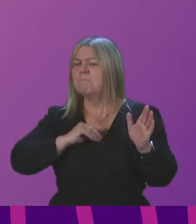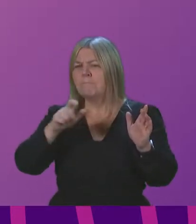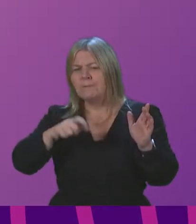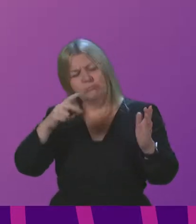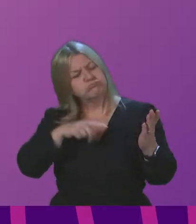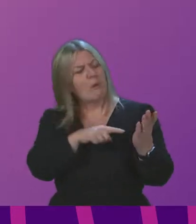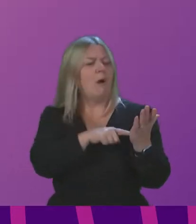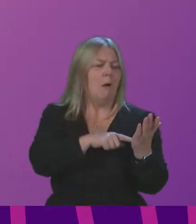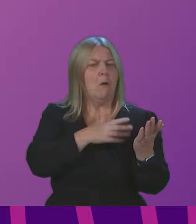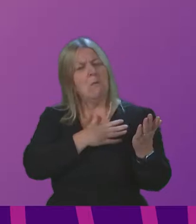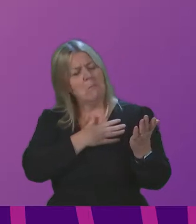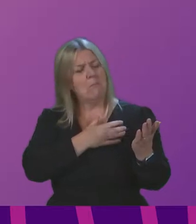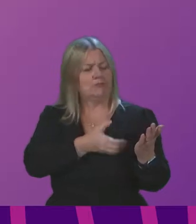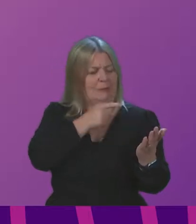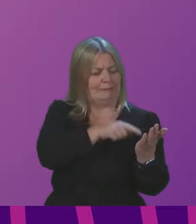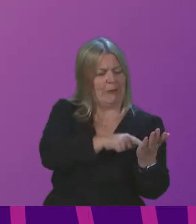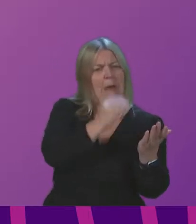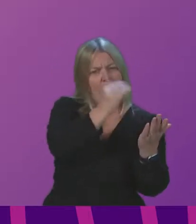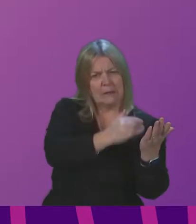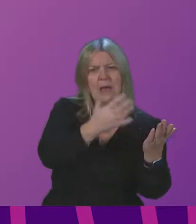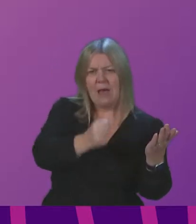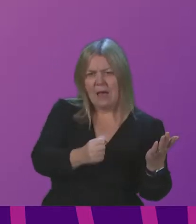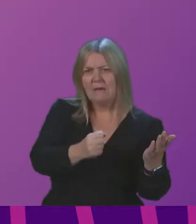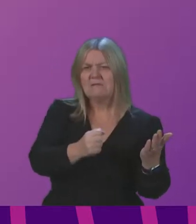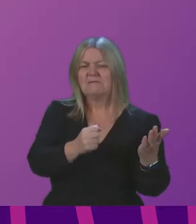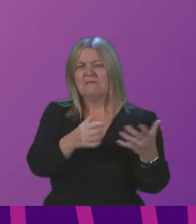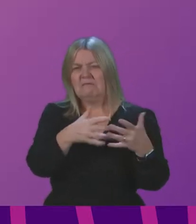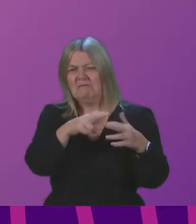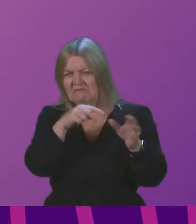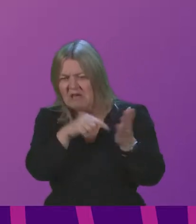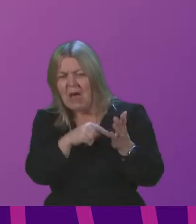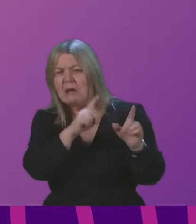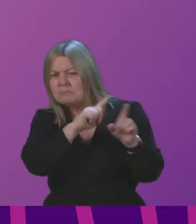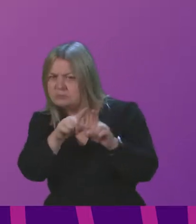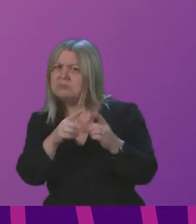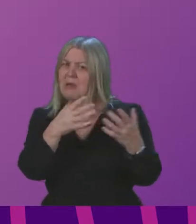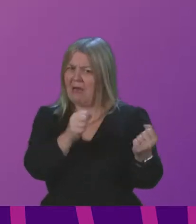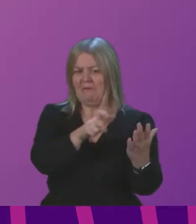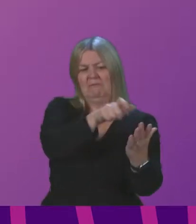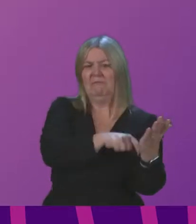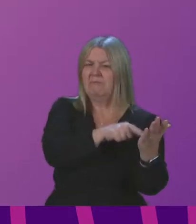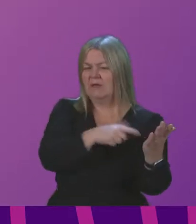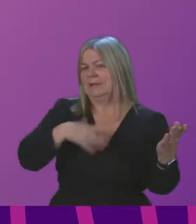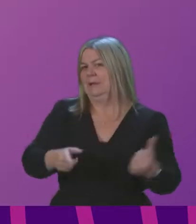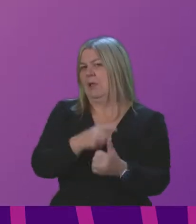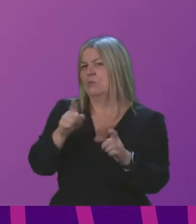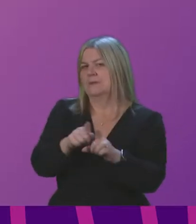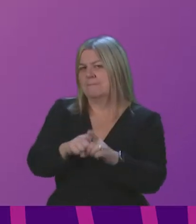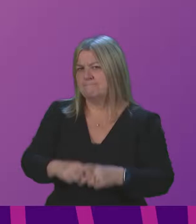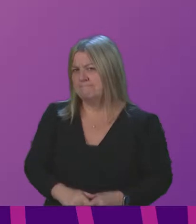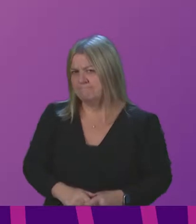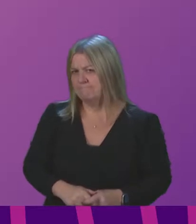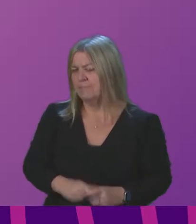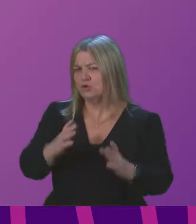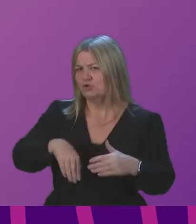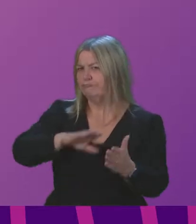informed about what they are consuming. We put calories and ingredient labels on food and other drinks and we need to ensure that alcohol is not the